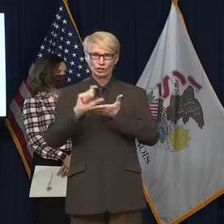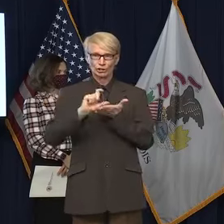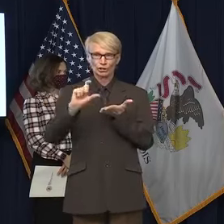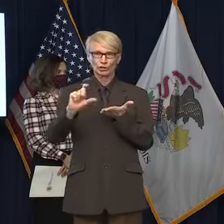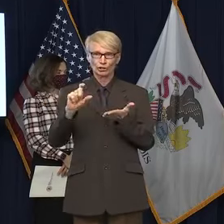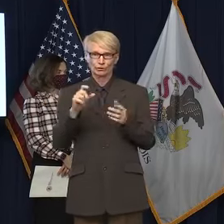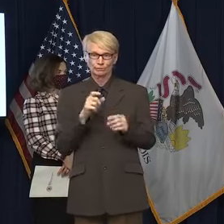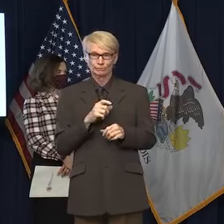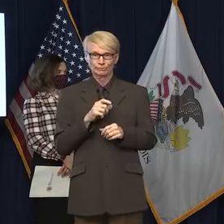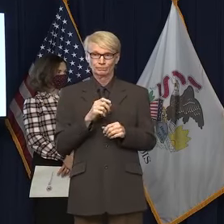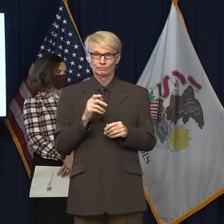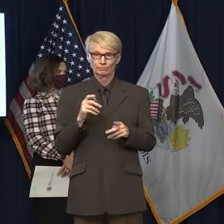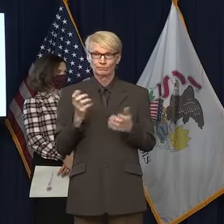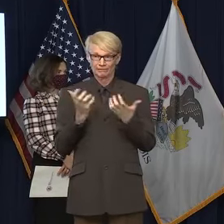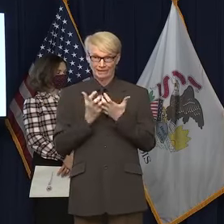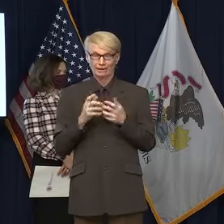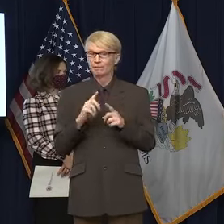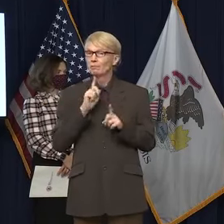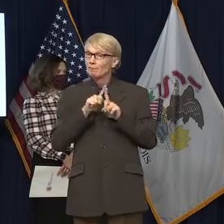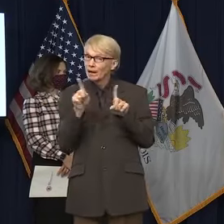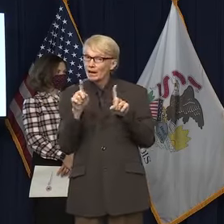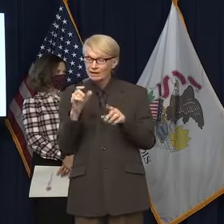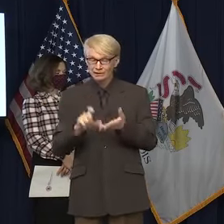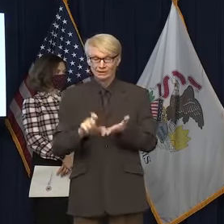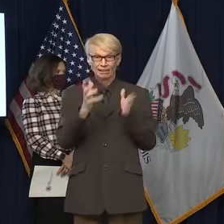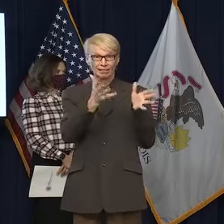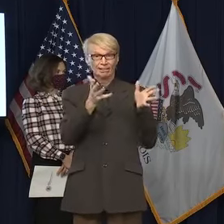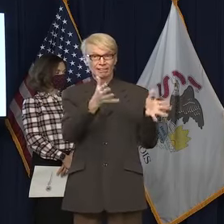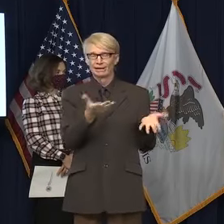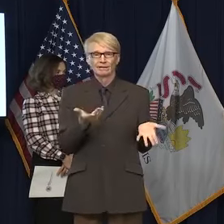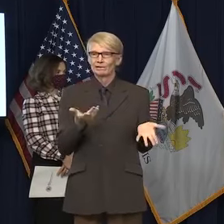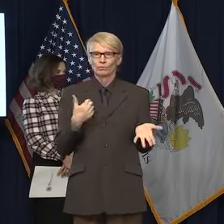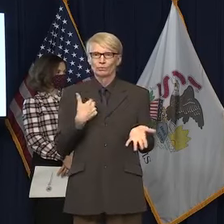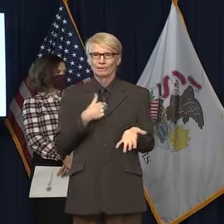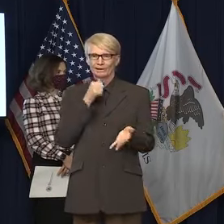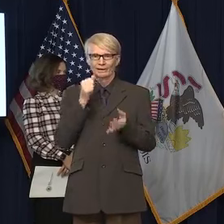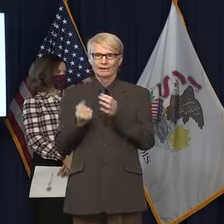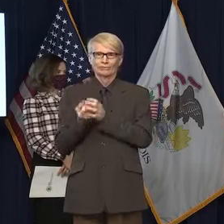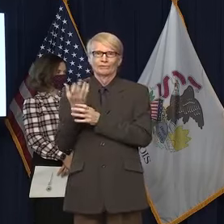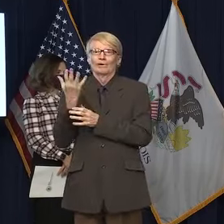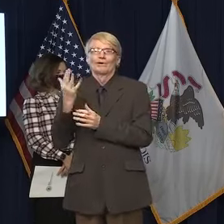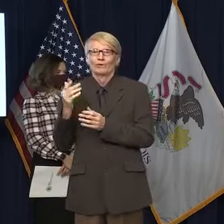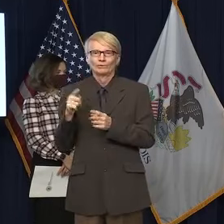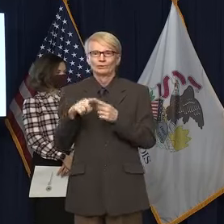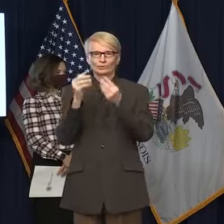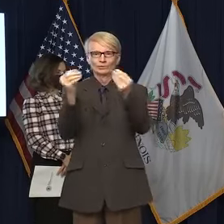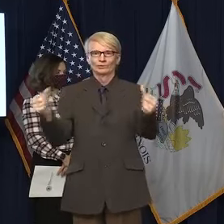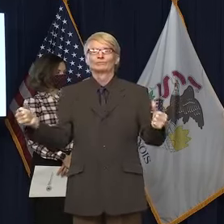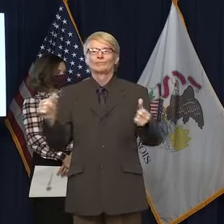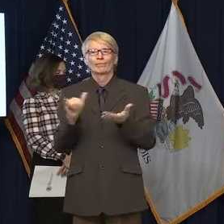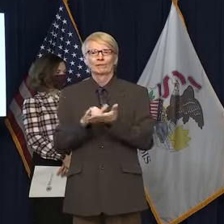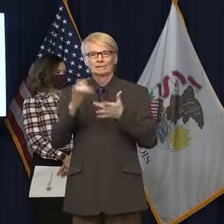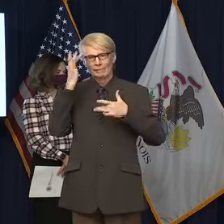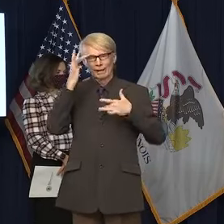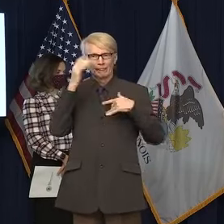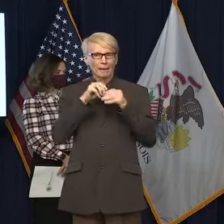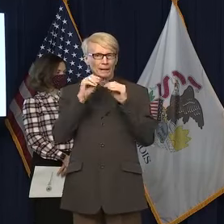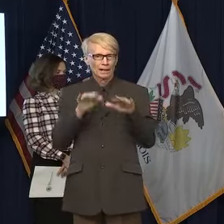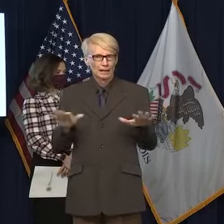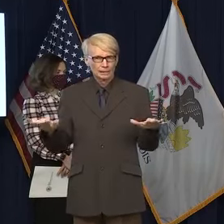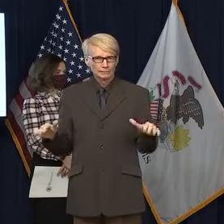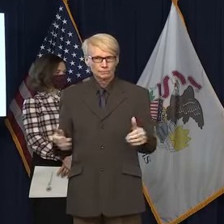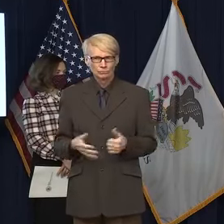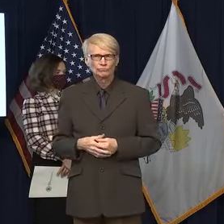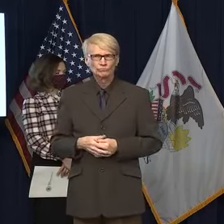the ultra cold freezers and get into the arms of individuals, we make no progress on this pandemic. Thirdly, we